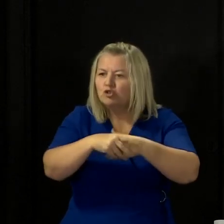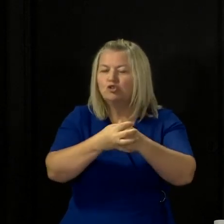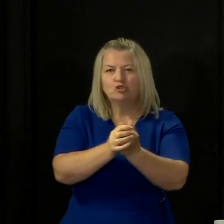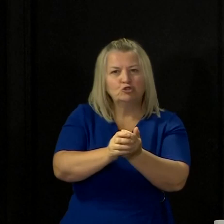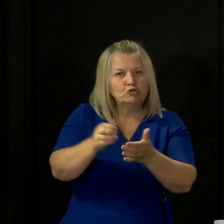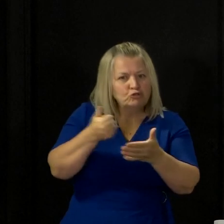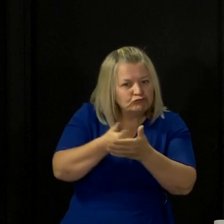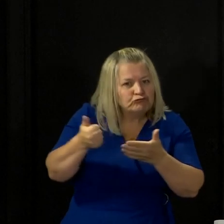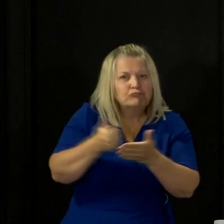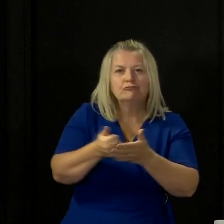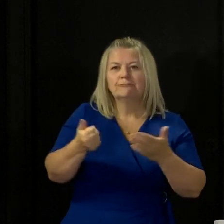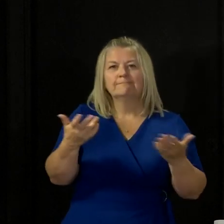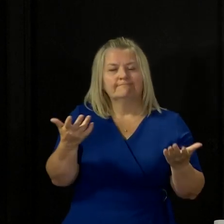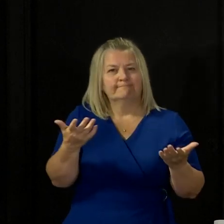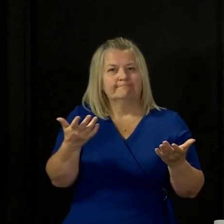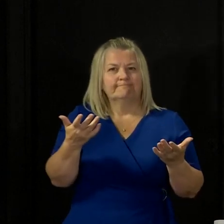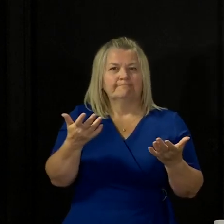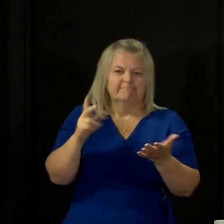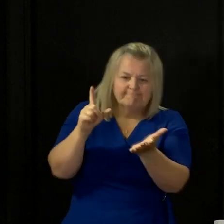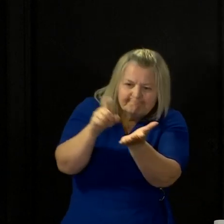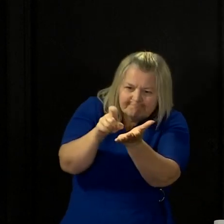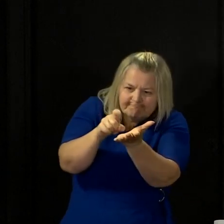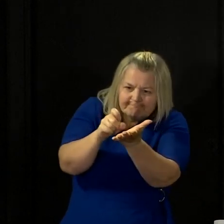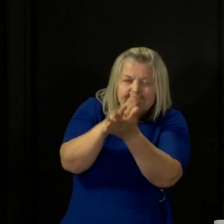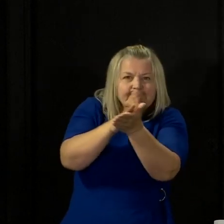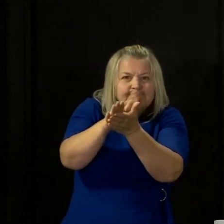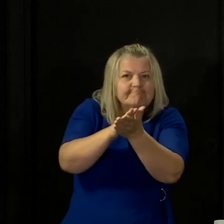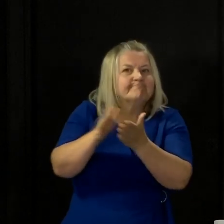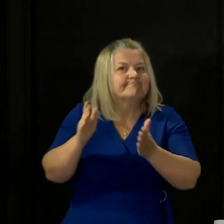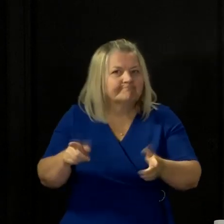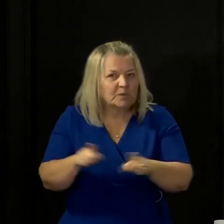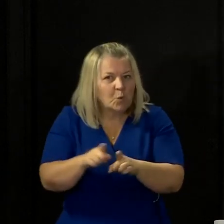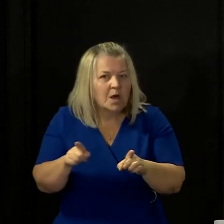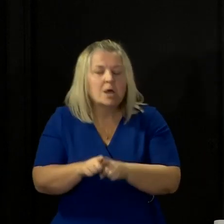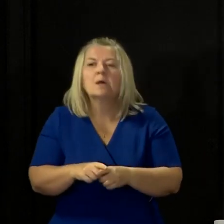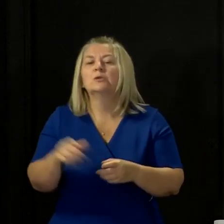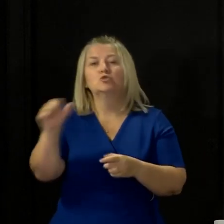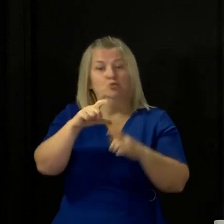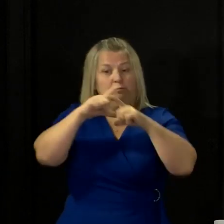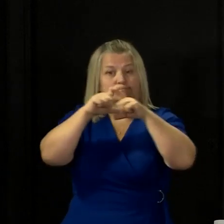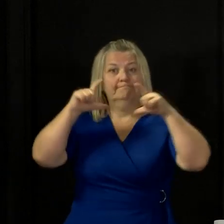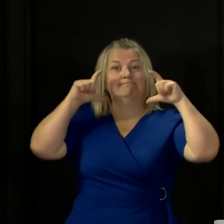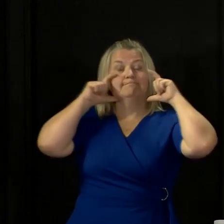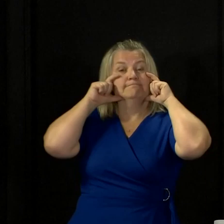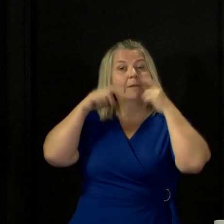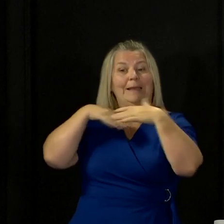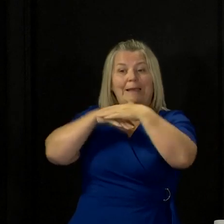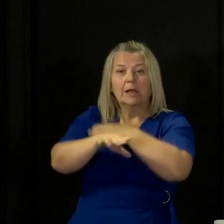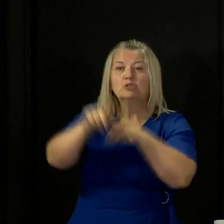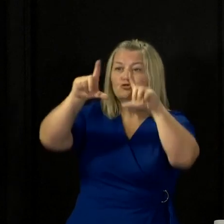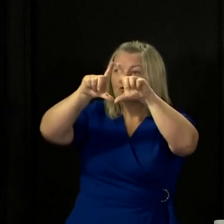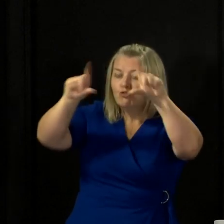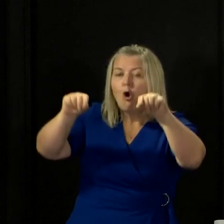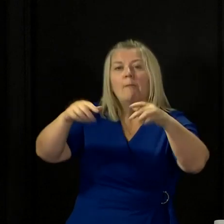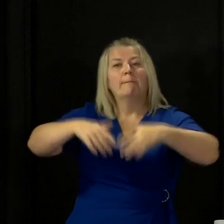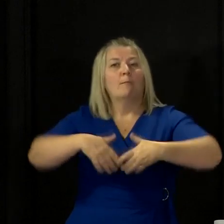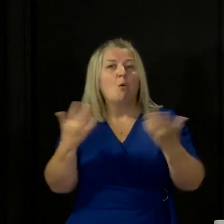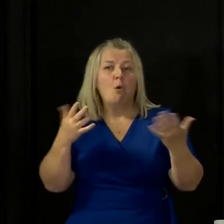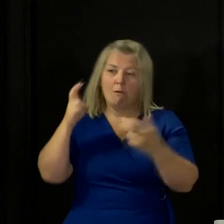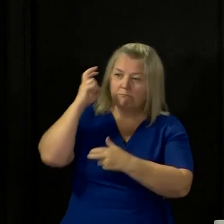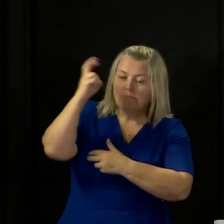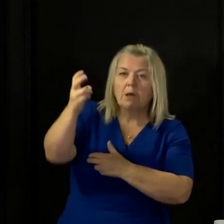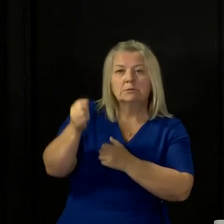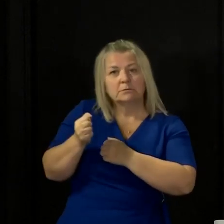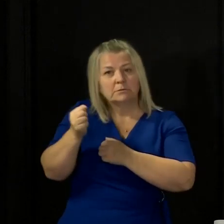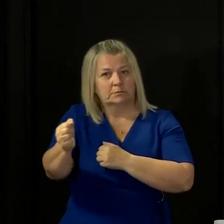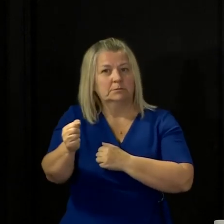hand sanitiser with you. Wear a face covering when you're in shops or in public transport. Avoid touching hard surfaces and clean